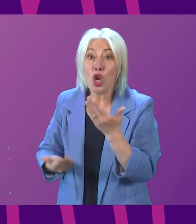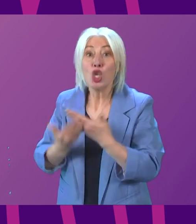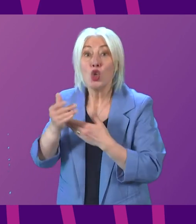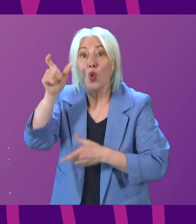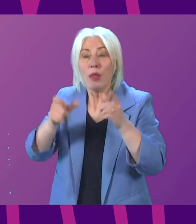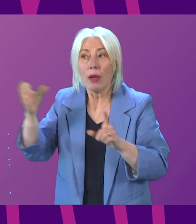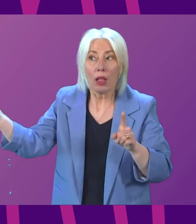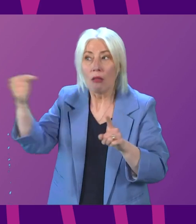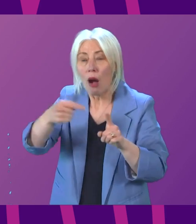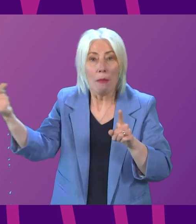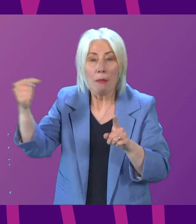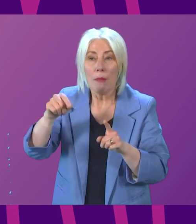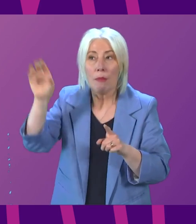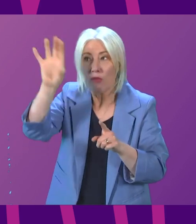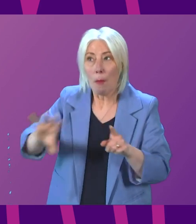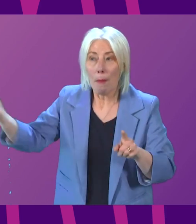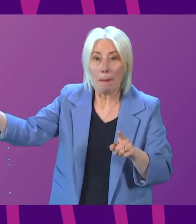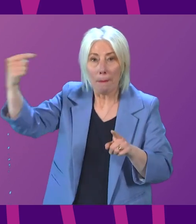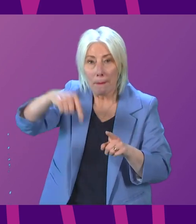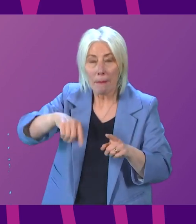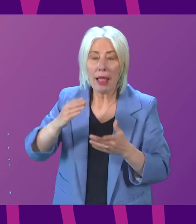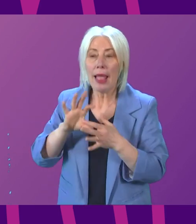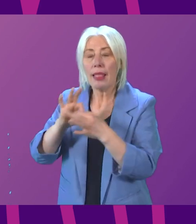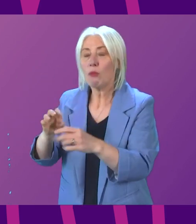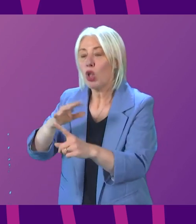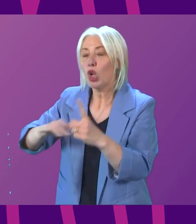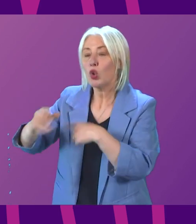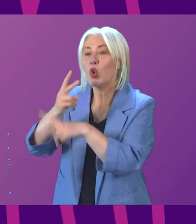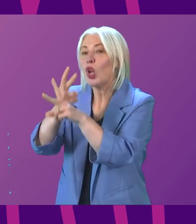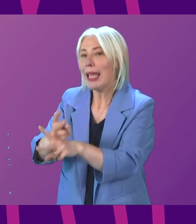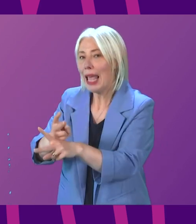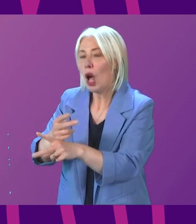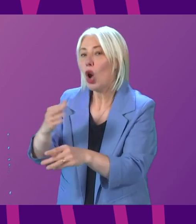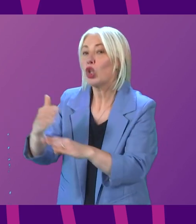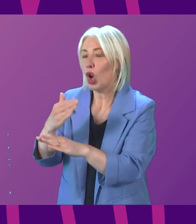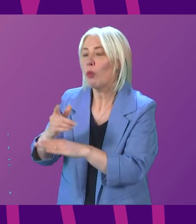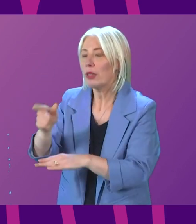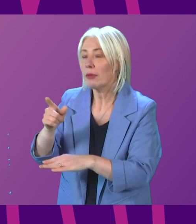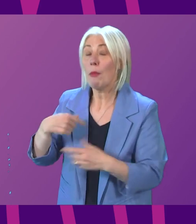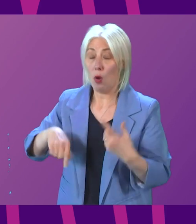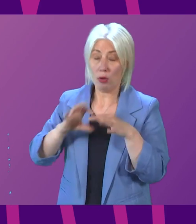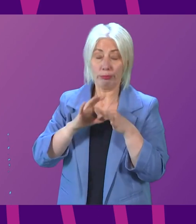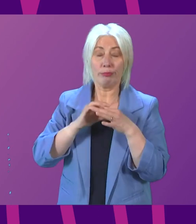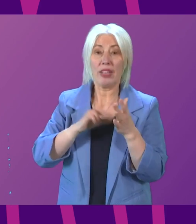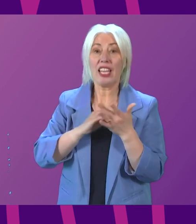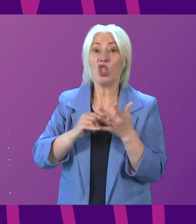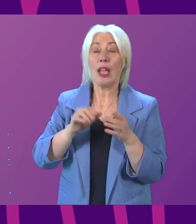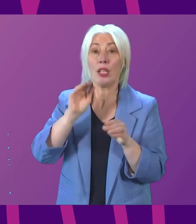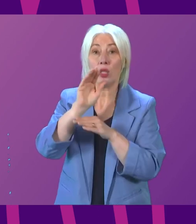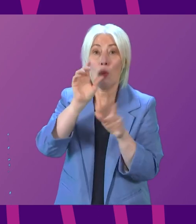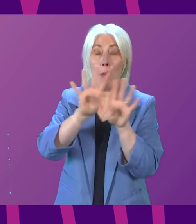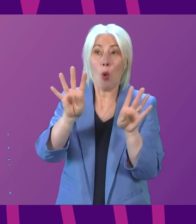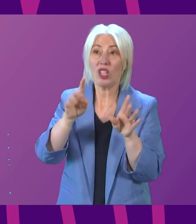of staff joining from the European Union, particularly in relation to social care roles. We are working with NHS boards to support international